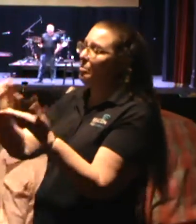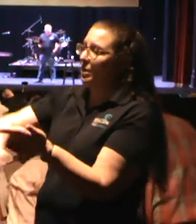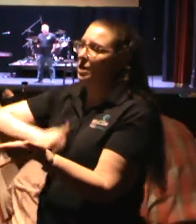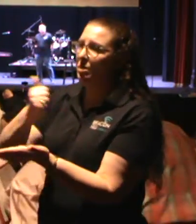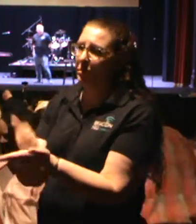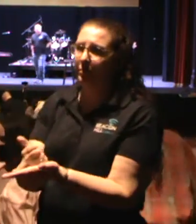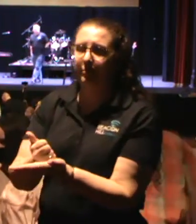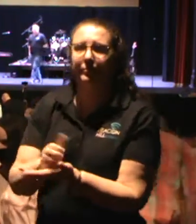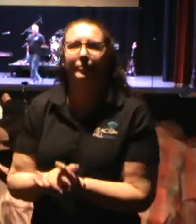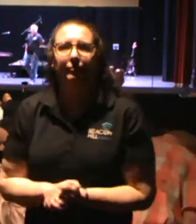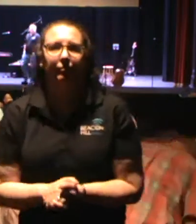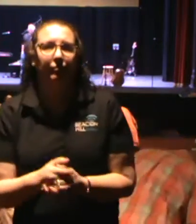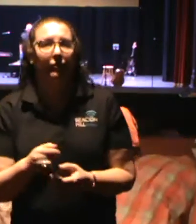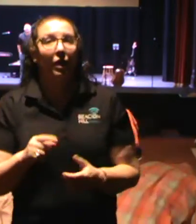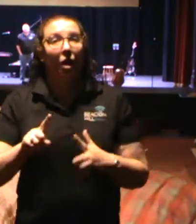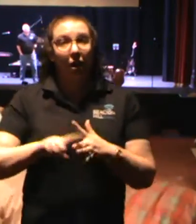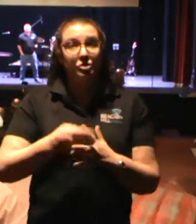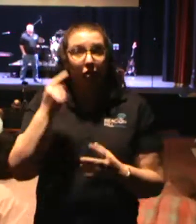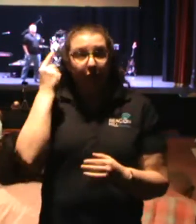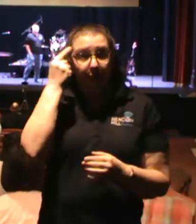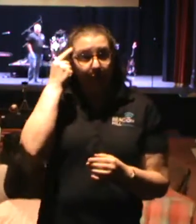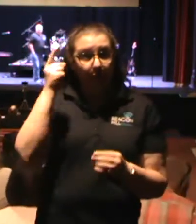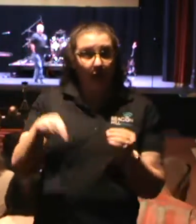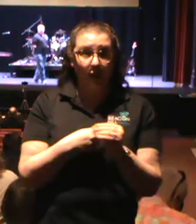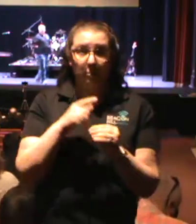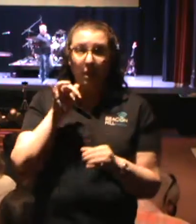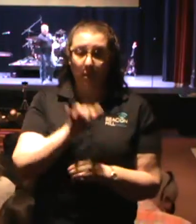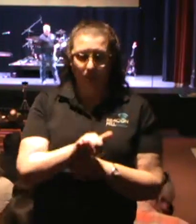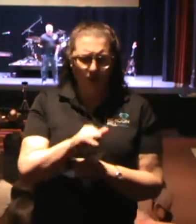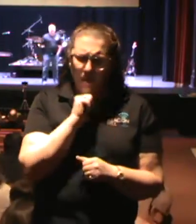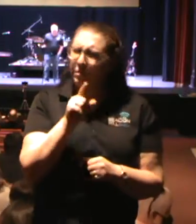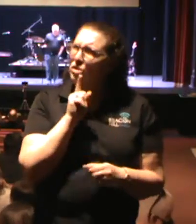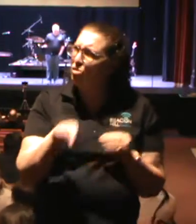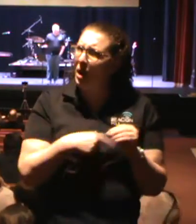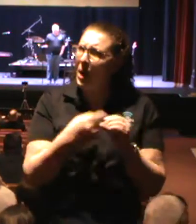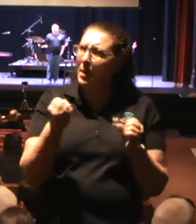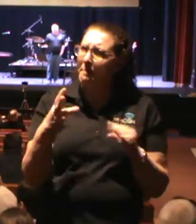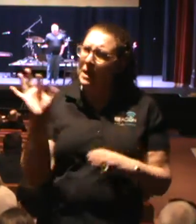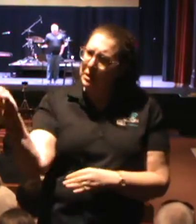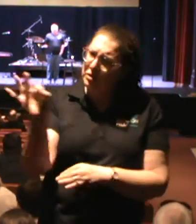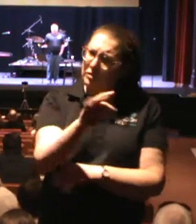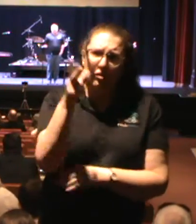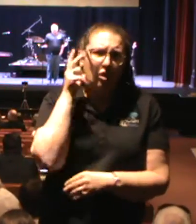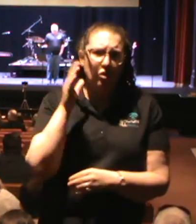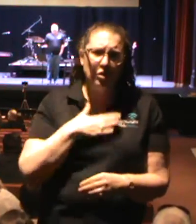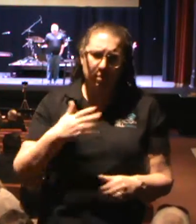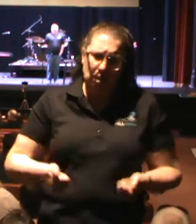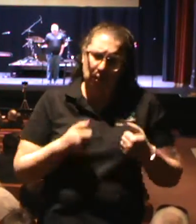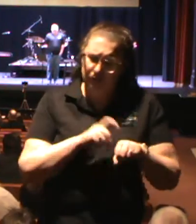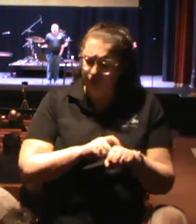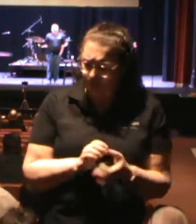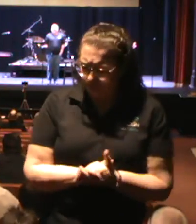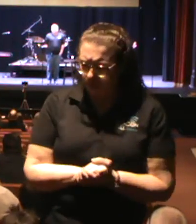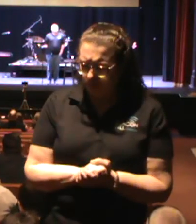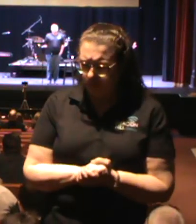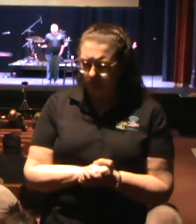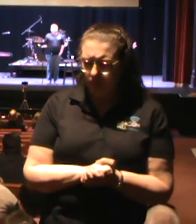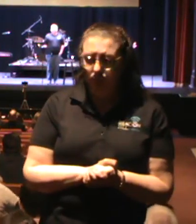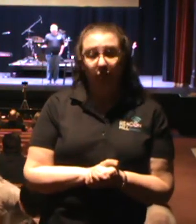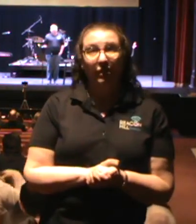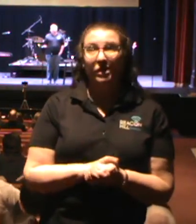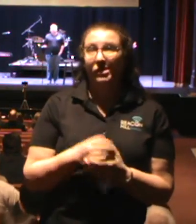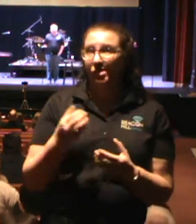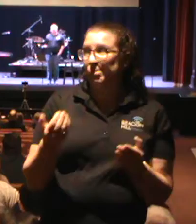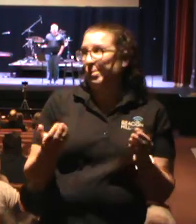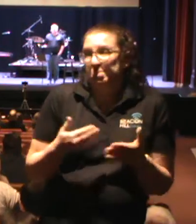I started thinking about this. I don't know how many sermons that I have heard in my lifetime, and it's